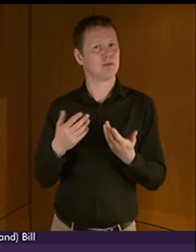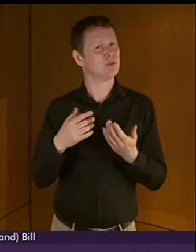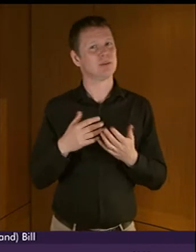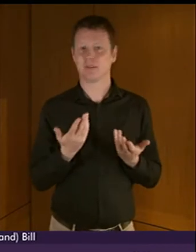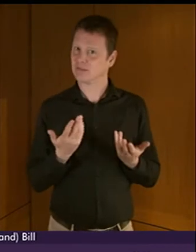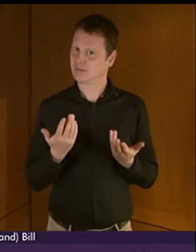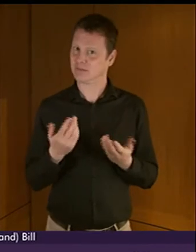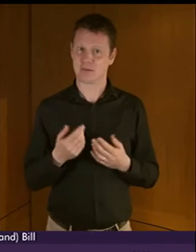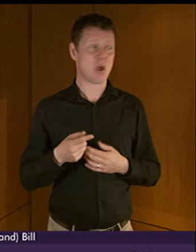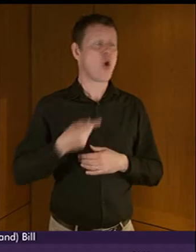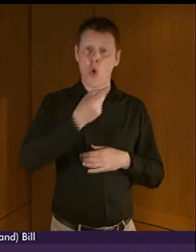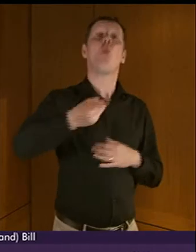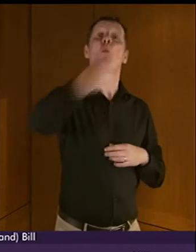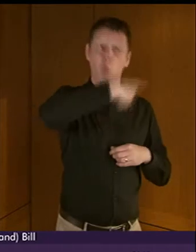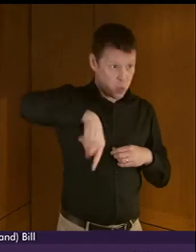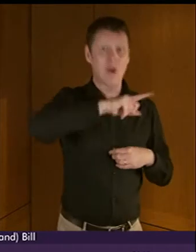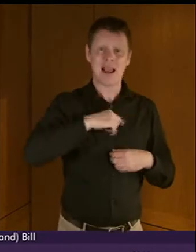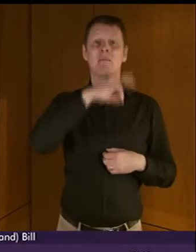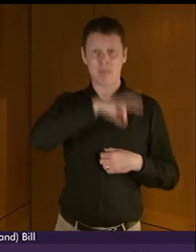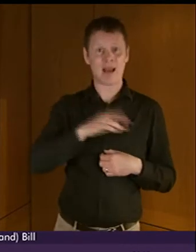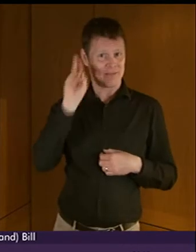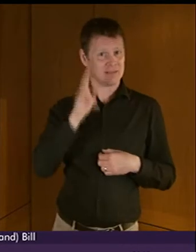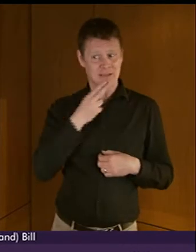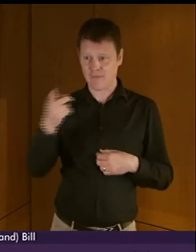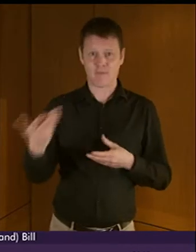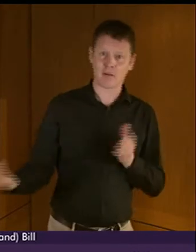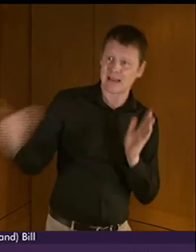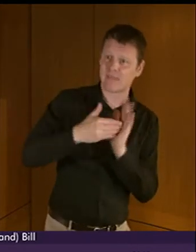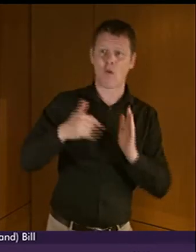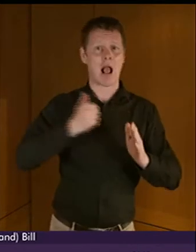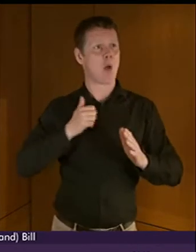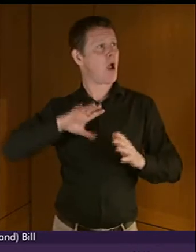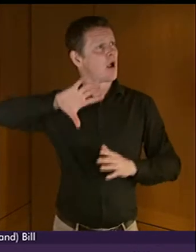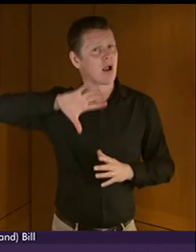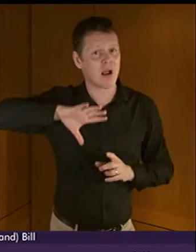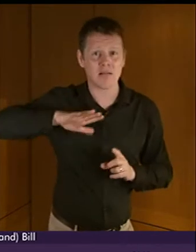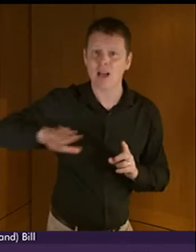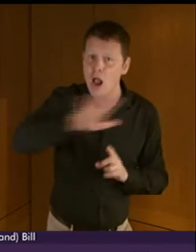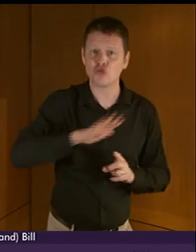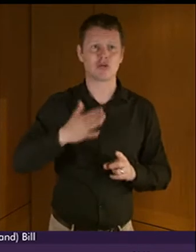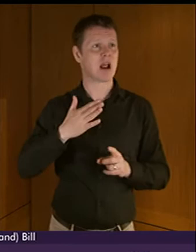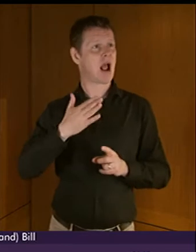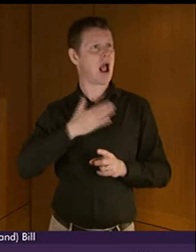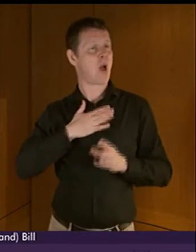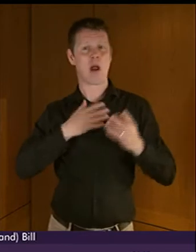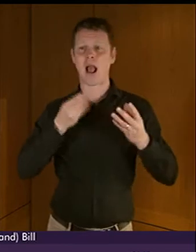from the contribution that the deaf community make to our country, to our economy, and we should promote, protect,